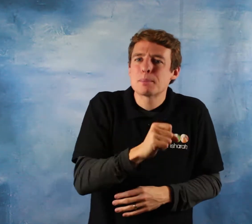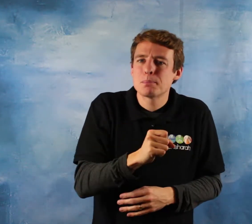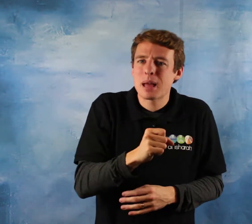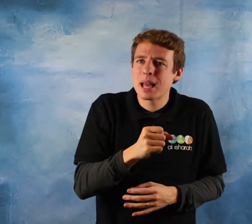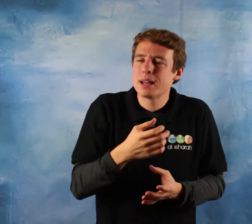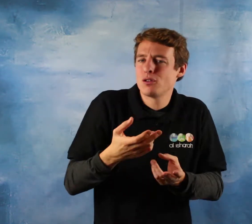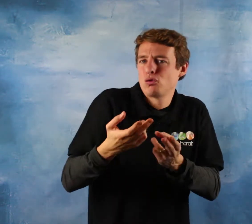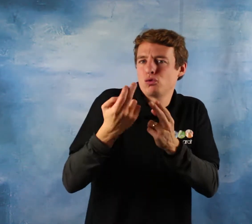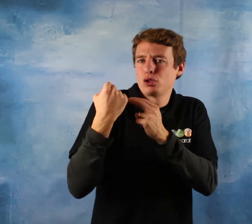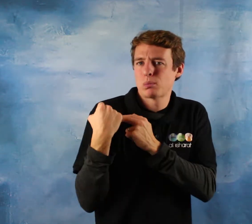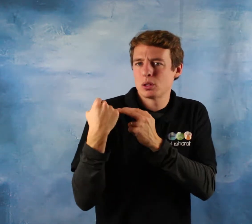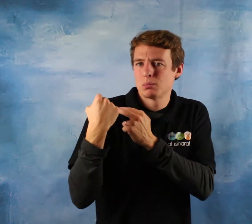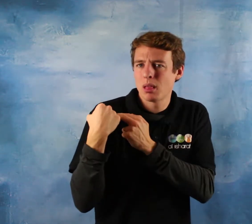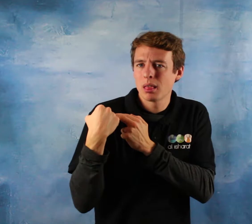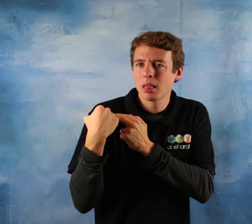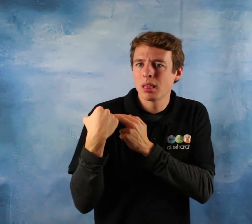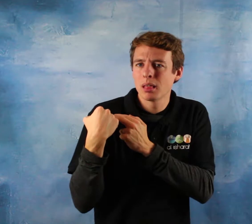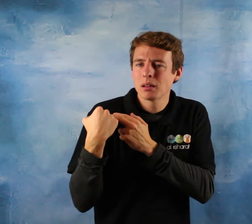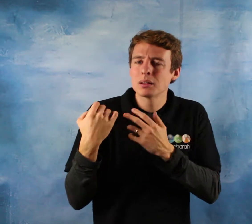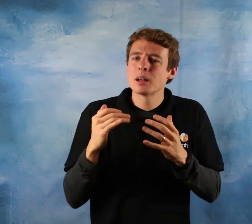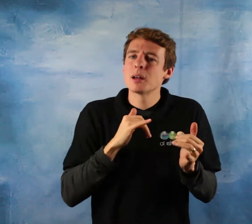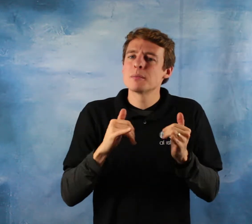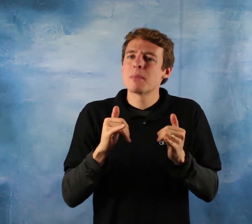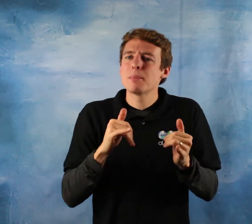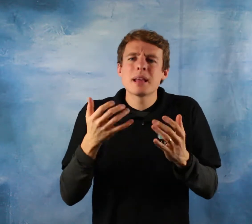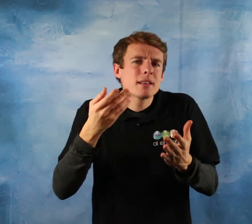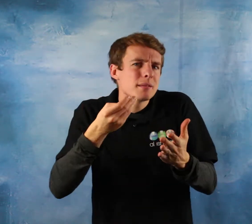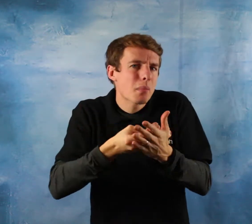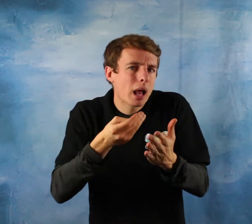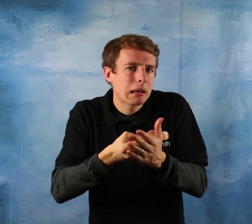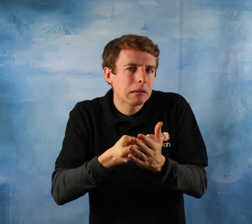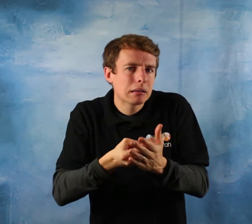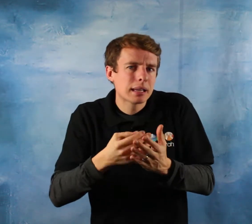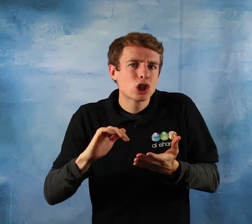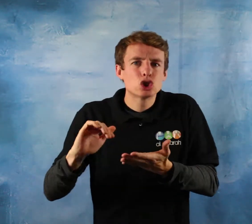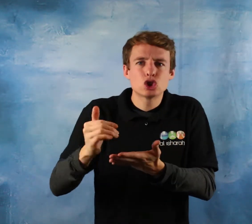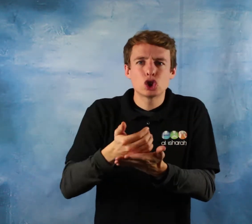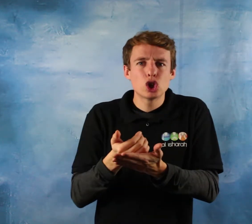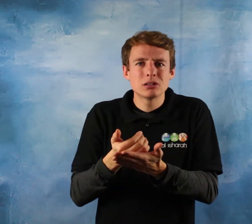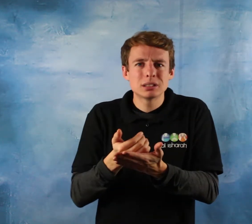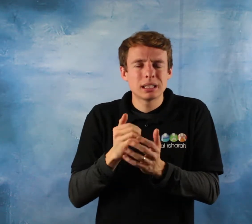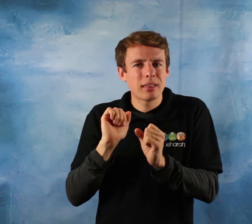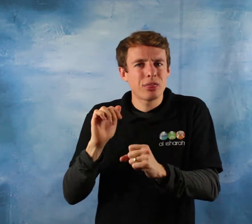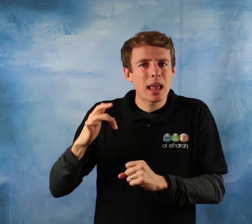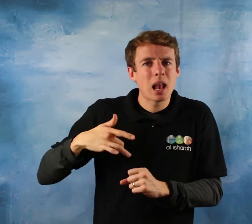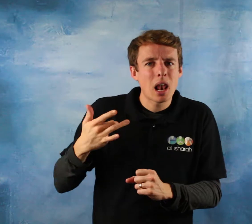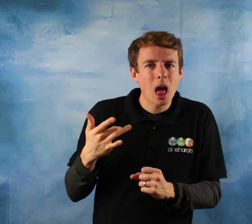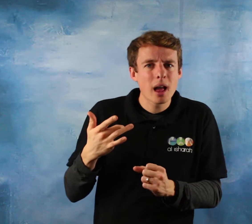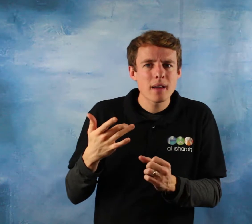a person financially and in terms of security for every aspect of their lives. And as the ulamat